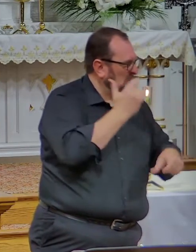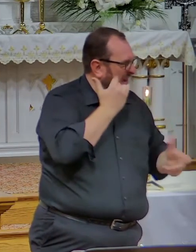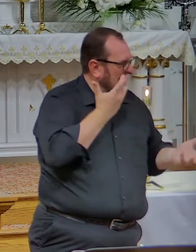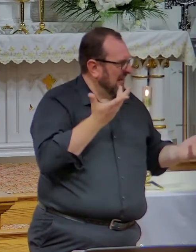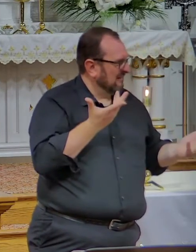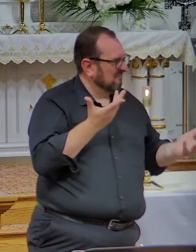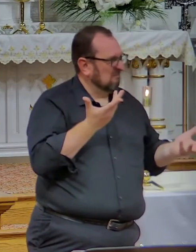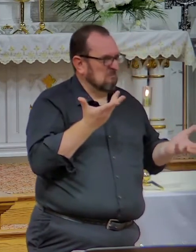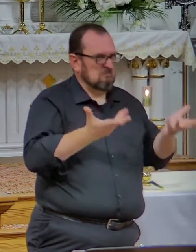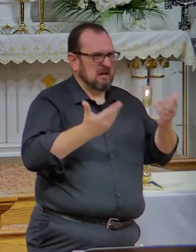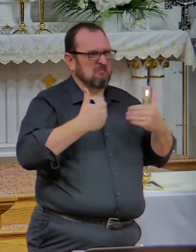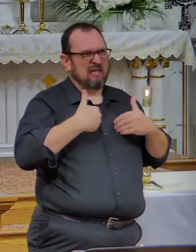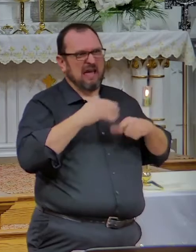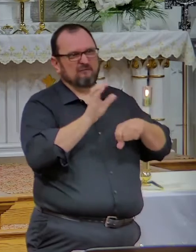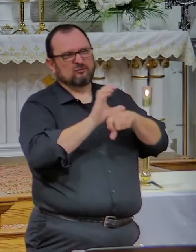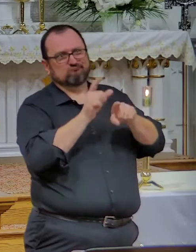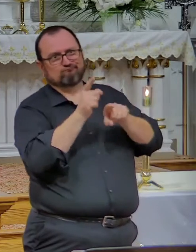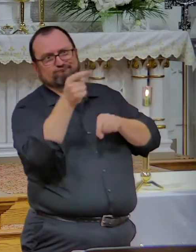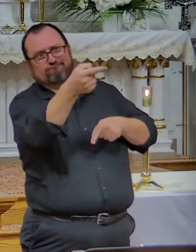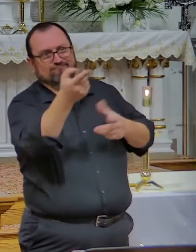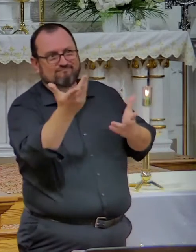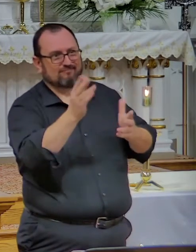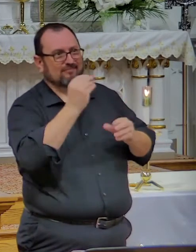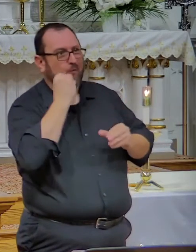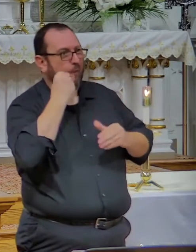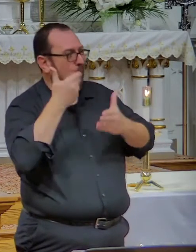be a Catholic church right down the street.